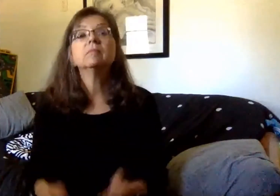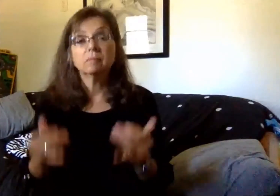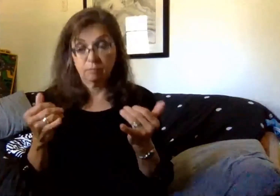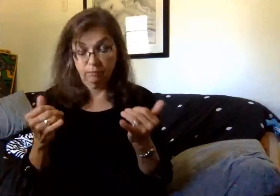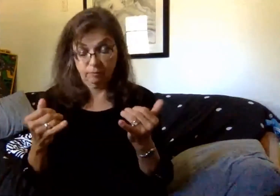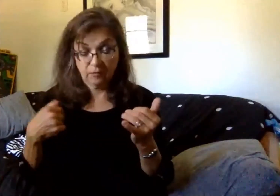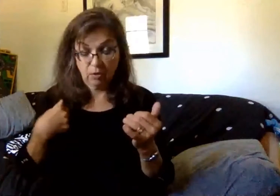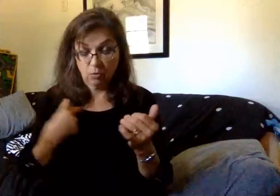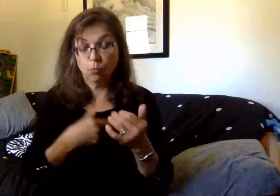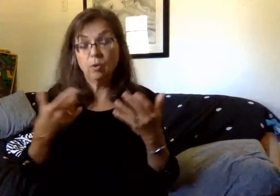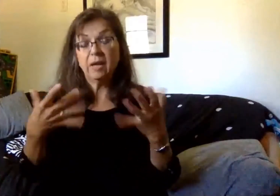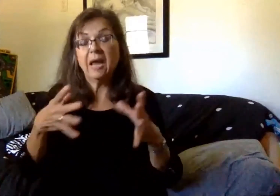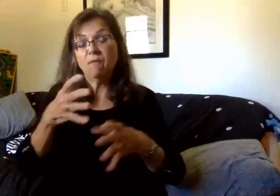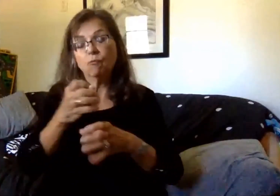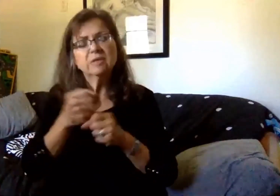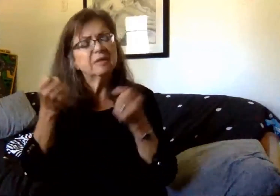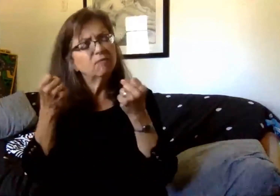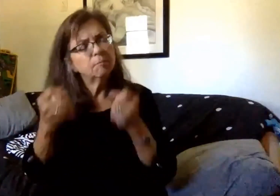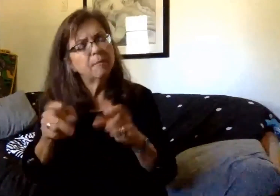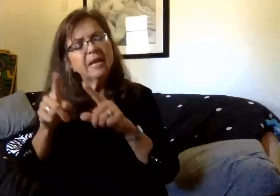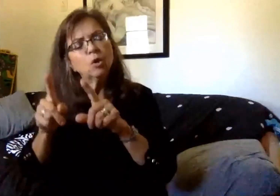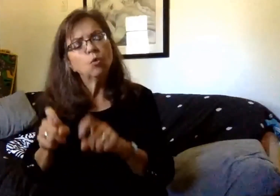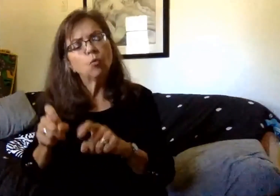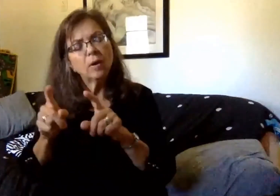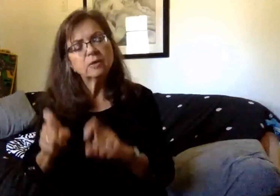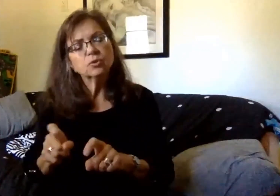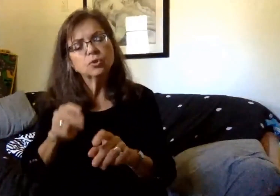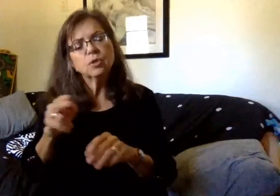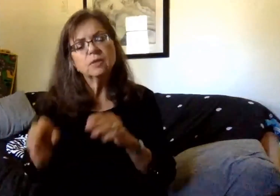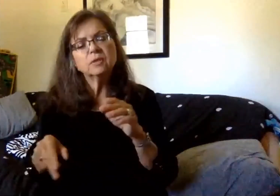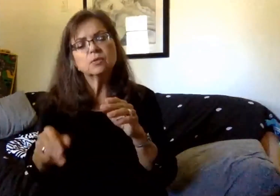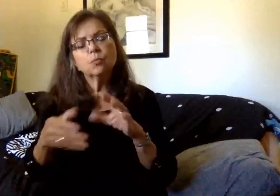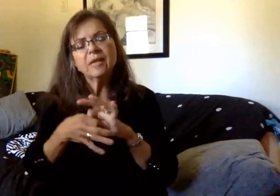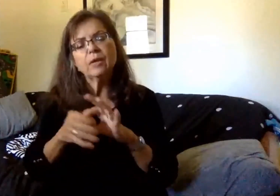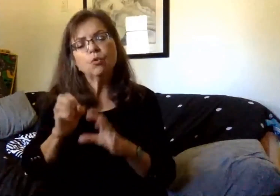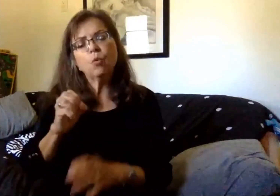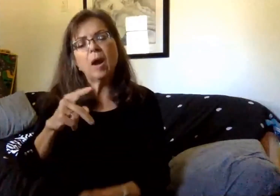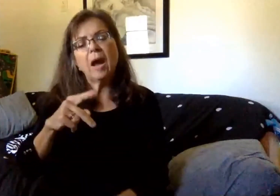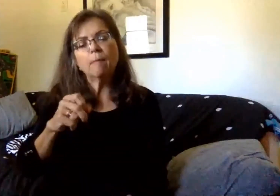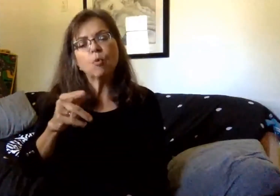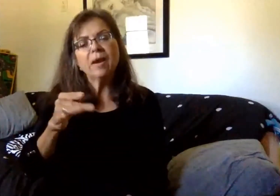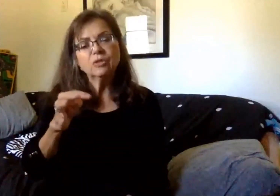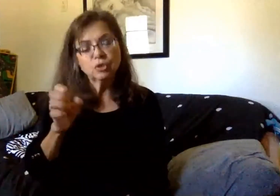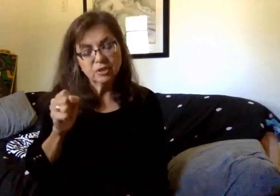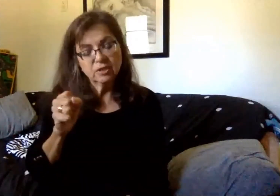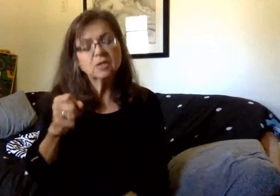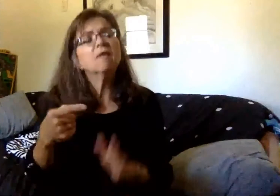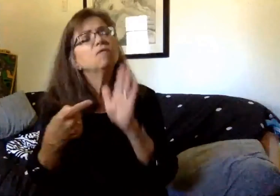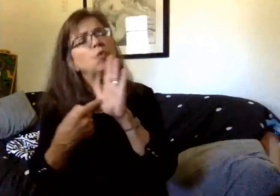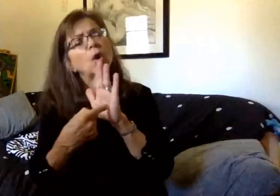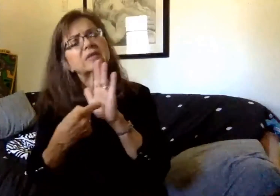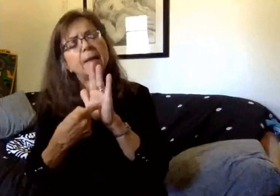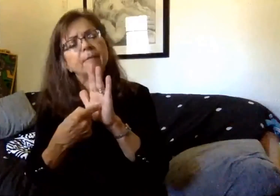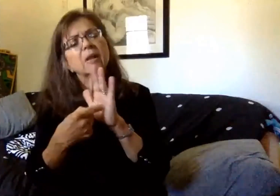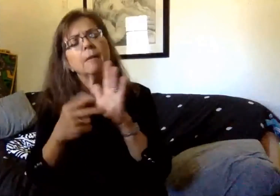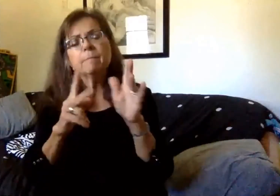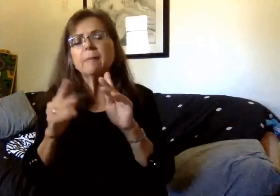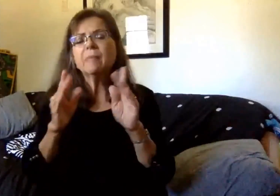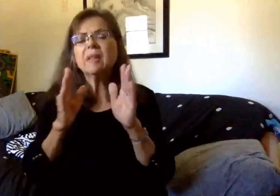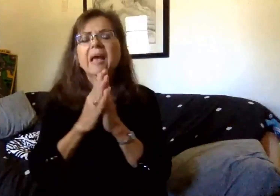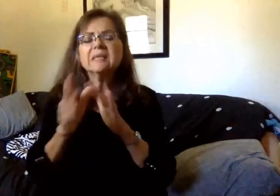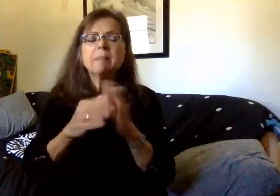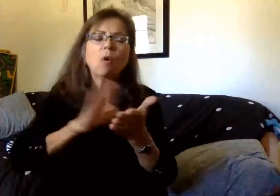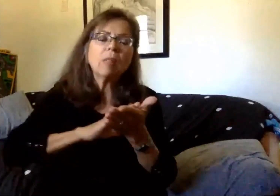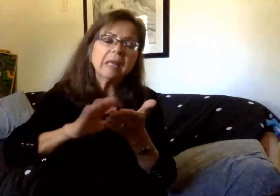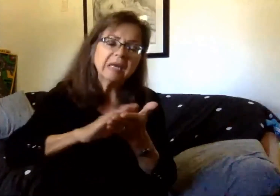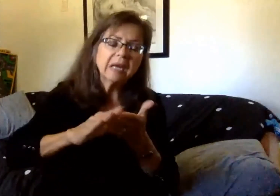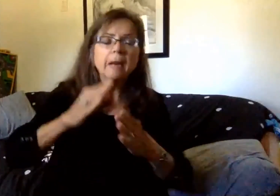received a number of questions that affect departments under the operations umbrella. For instance, we received a few questions about cleaning, barriers,